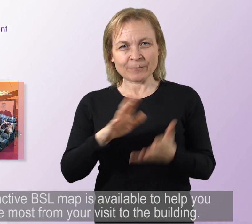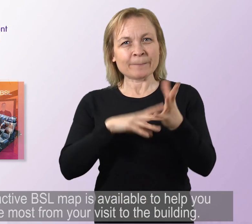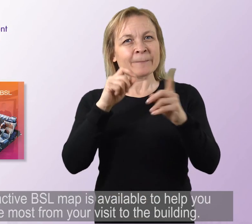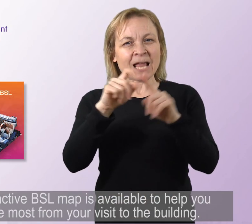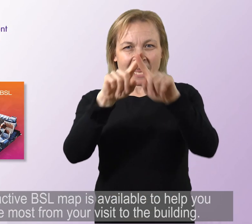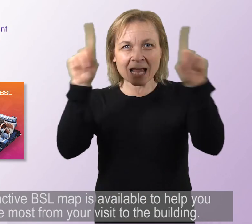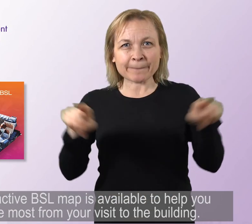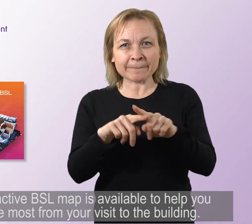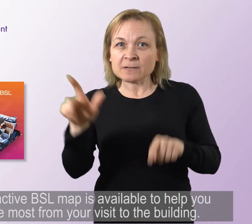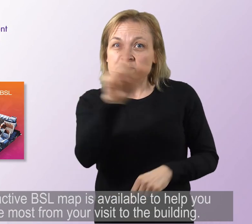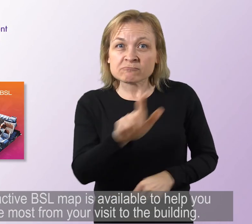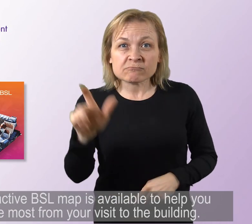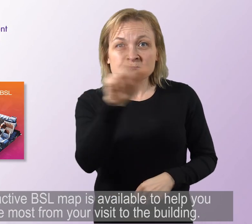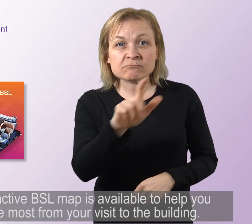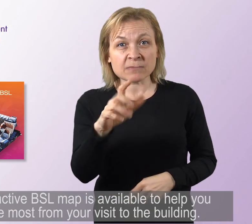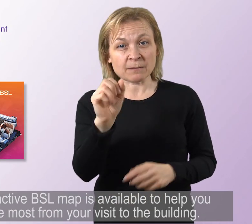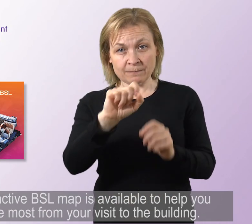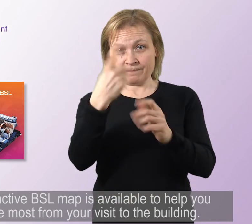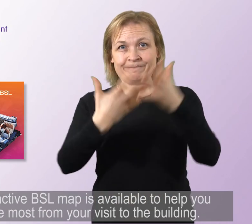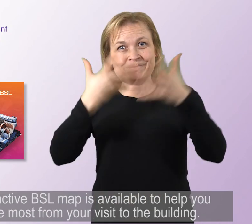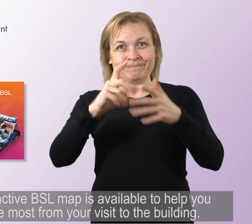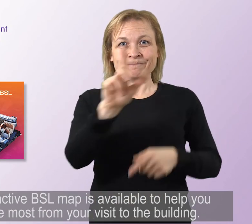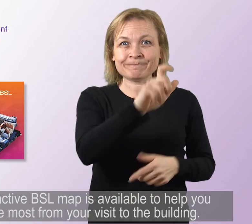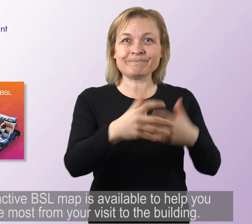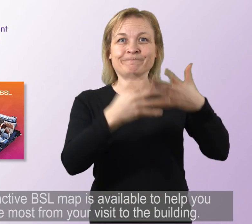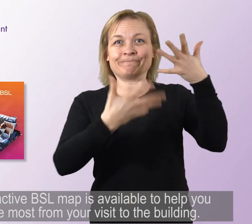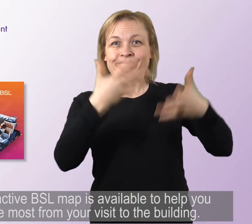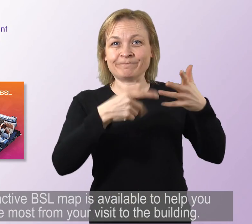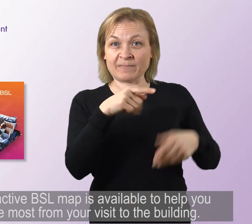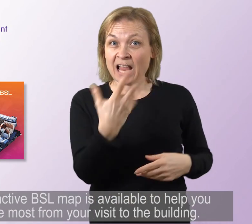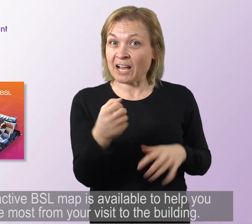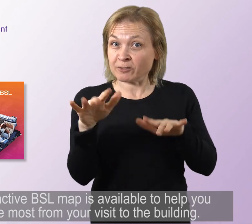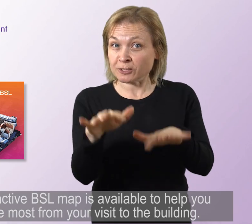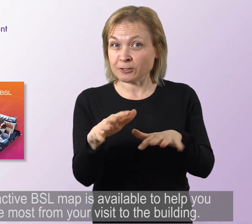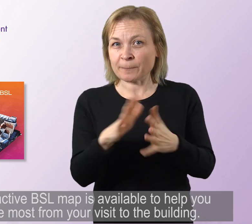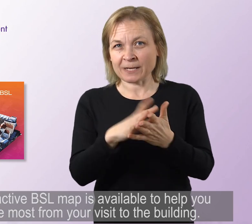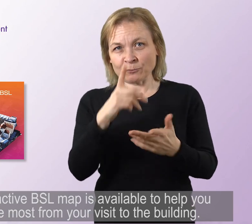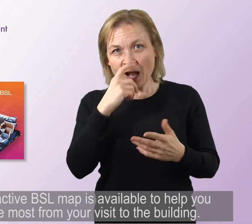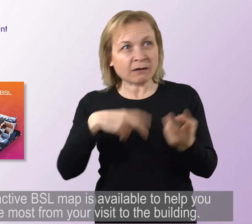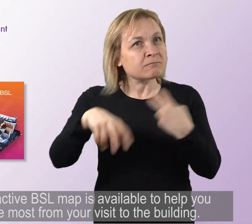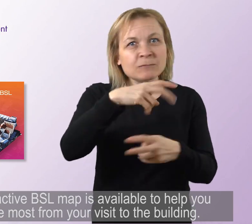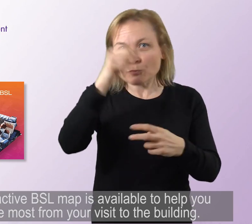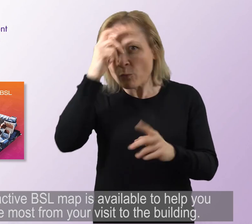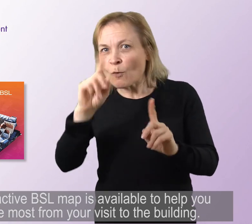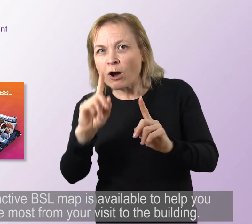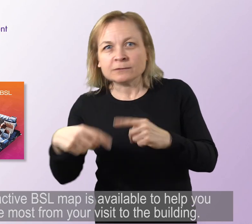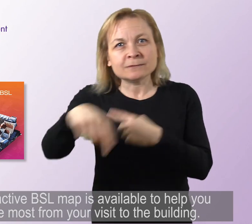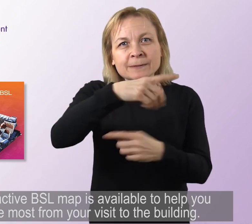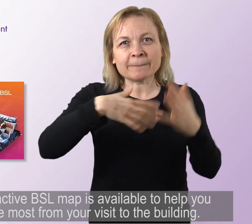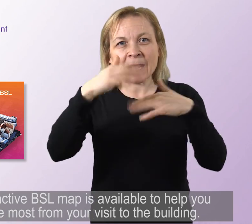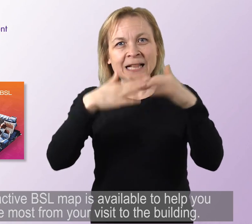An interactive BSL map is available to help you get the most from your visit to the building